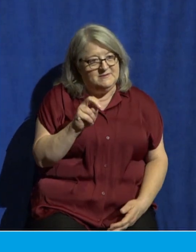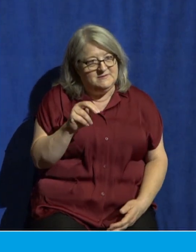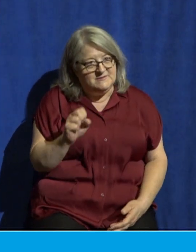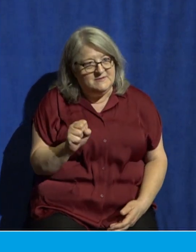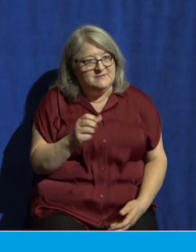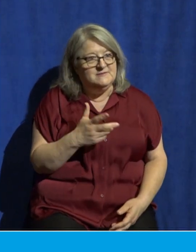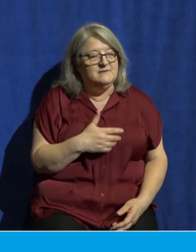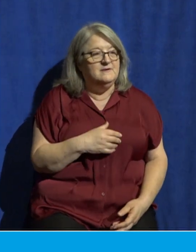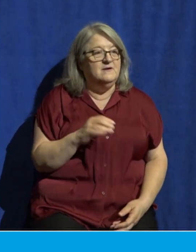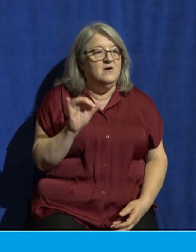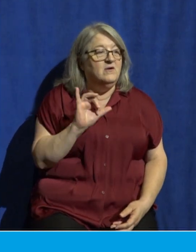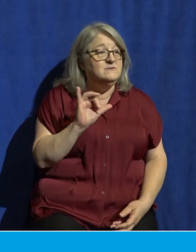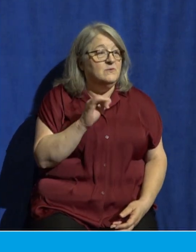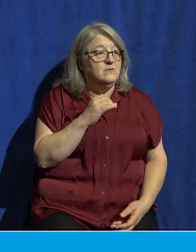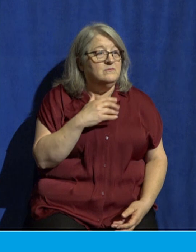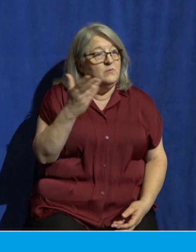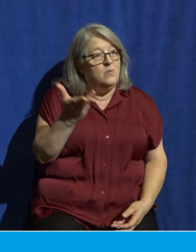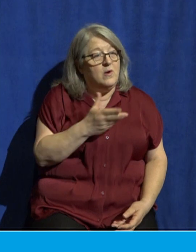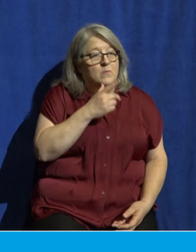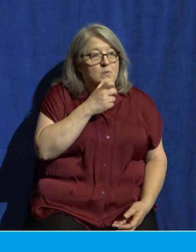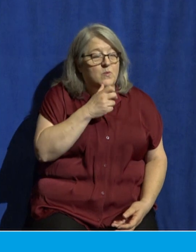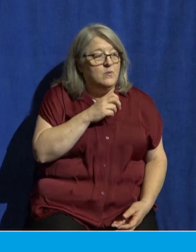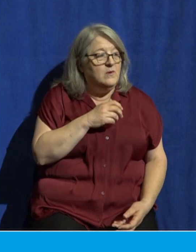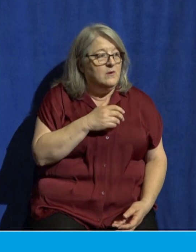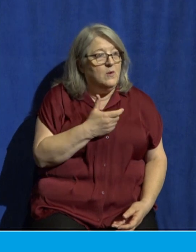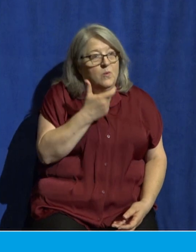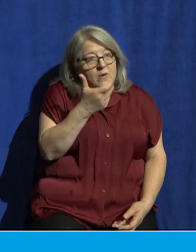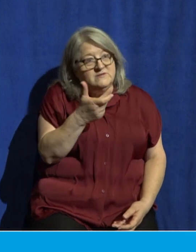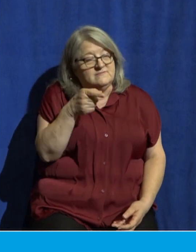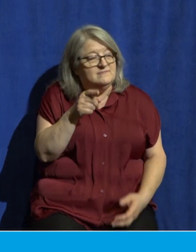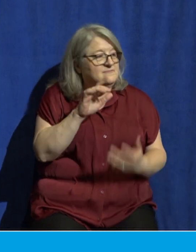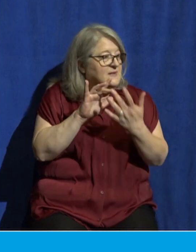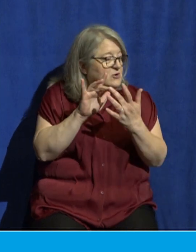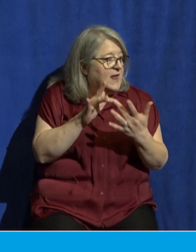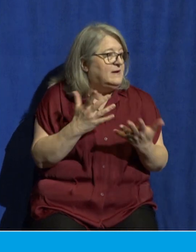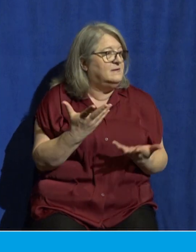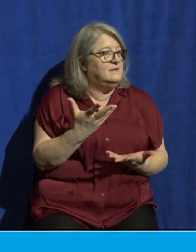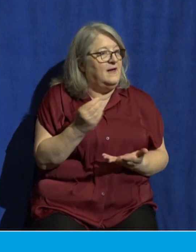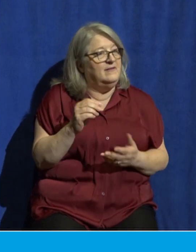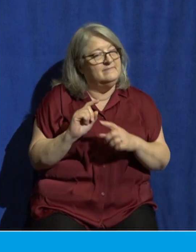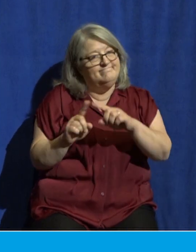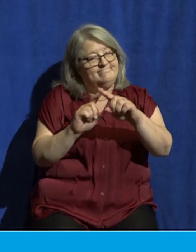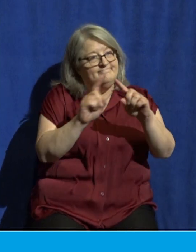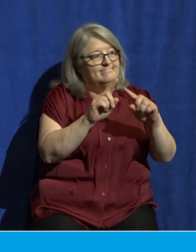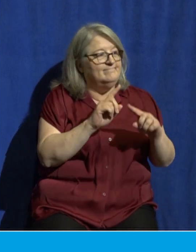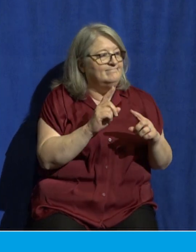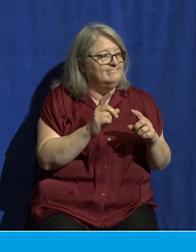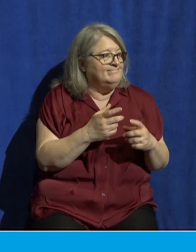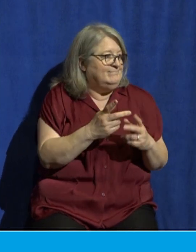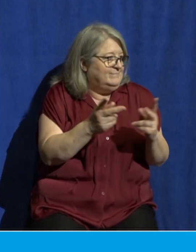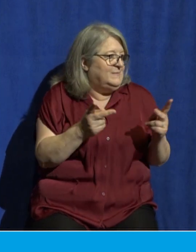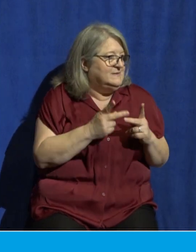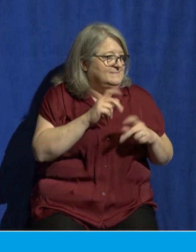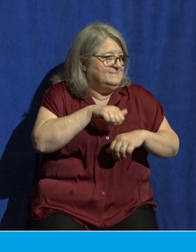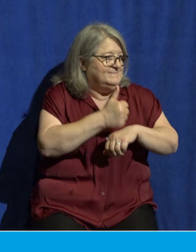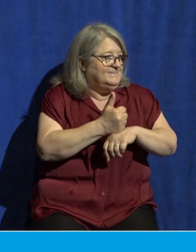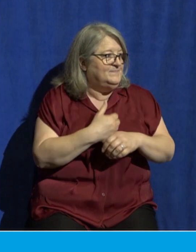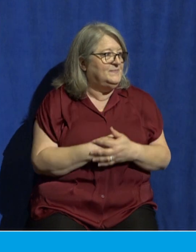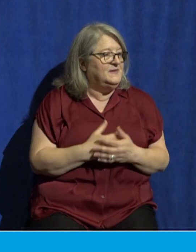I also want to welcome those of you watching online and at our different locations. We're going to be in Mark chapter 13, continuing in a